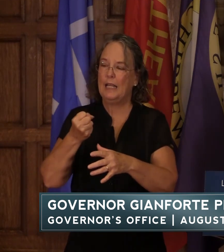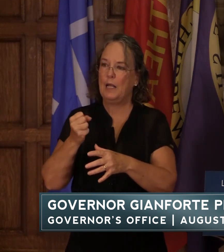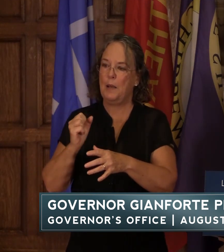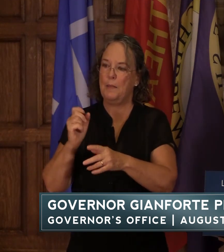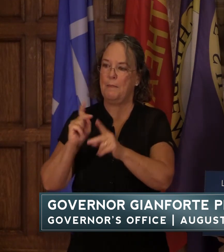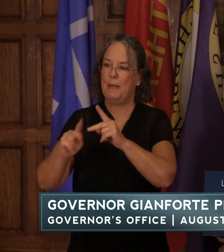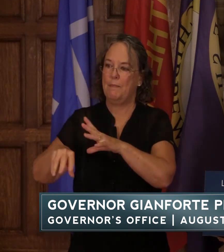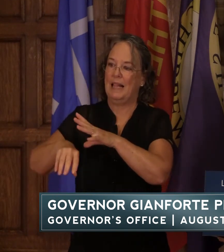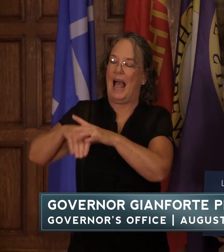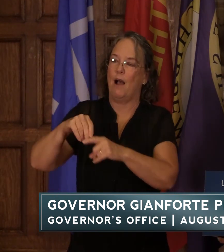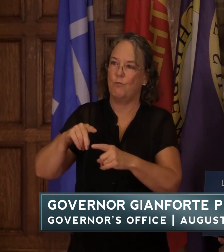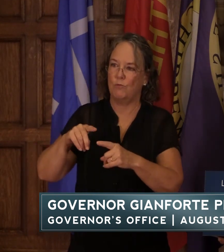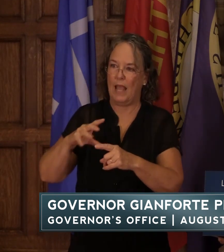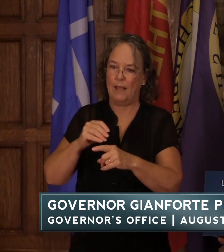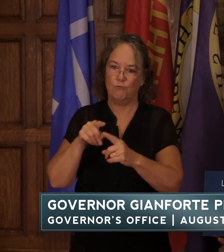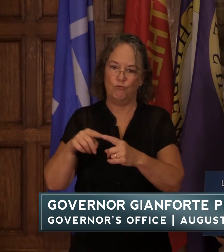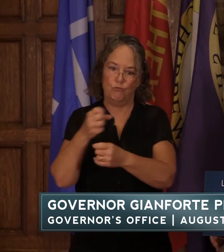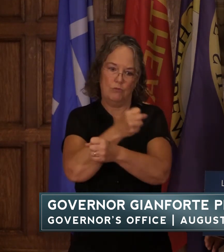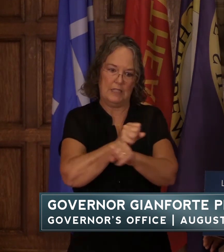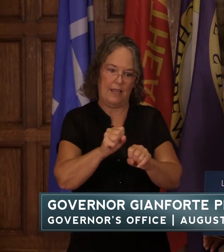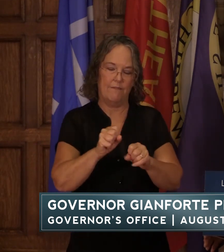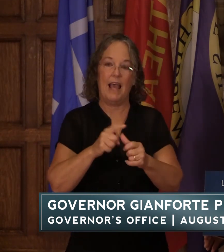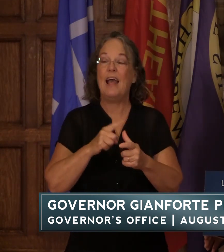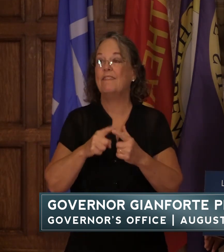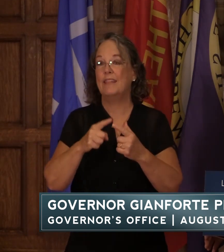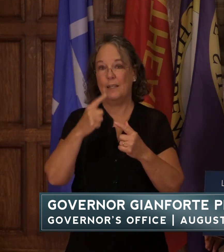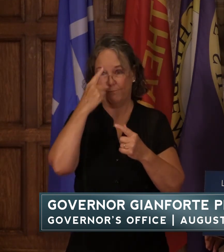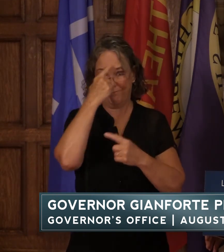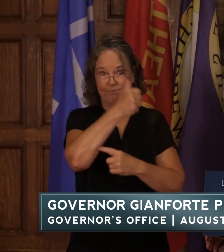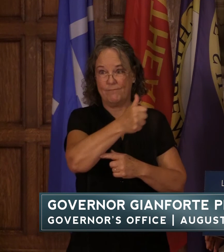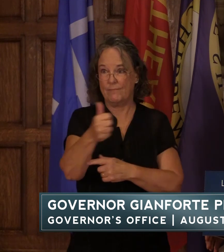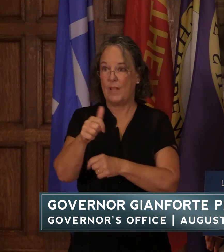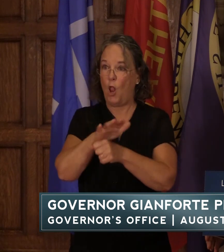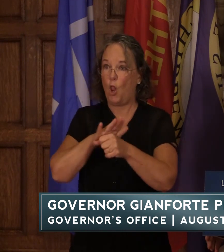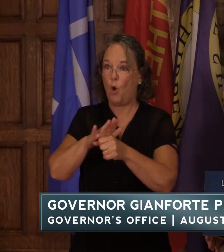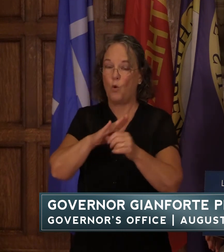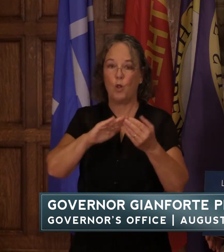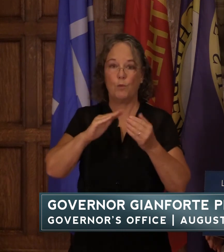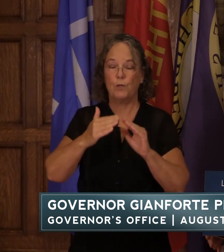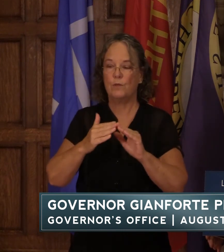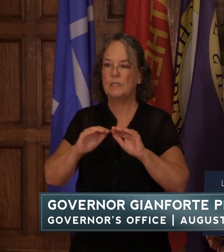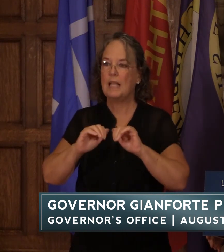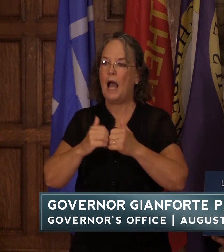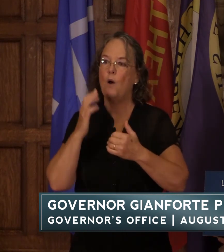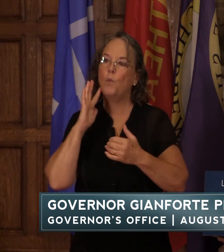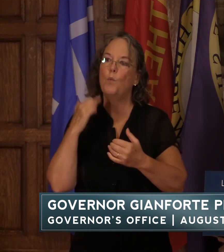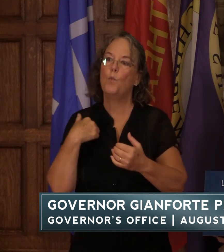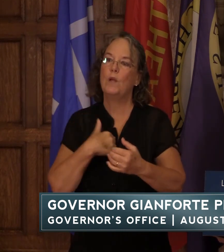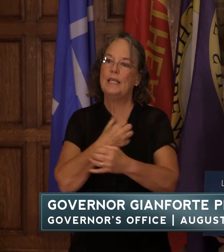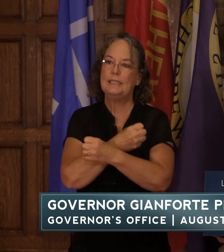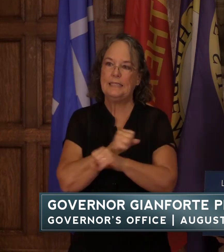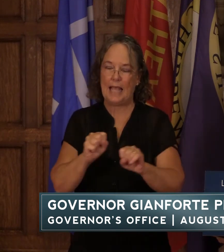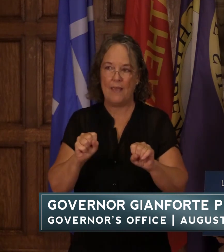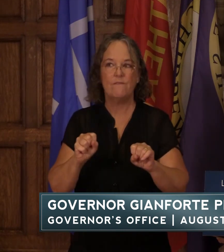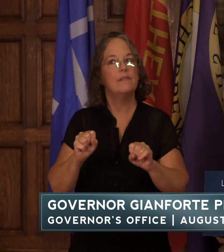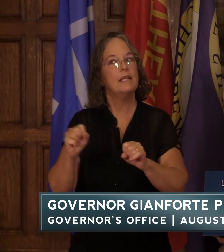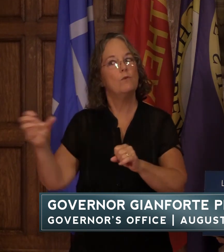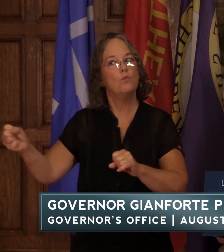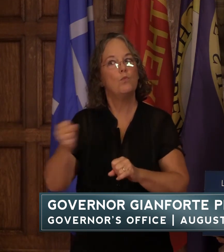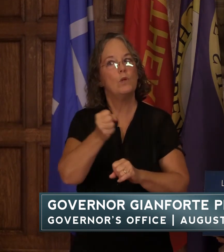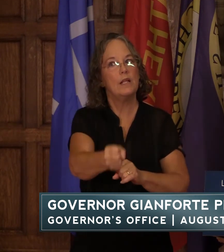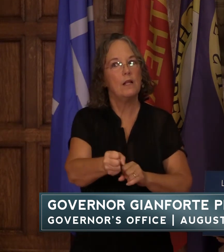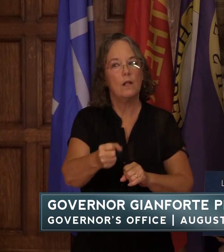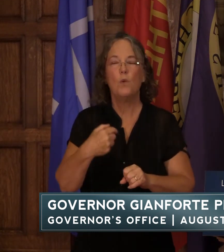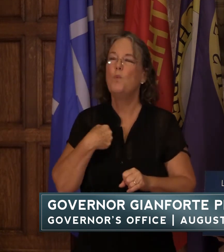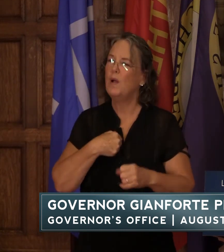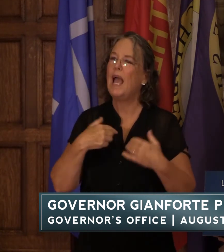to be a decision for local communities to decide how we really relocate those people i think we have an obligation there so do we have any